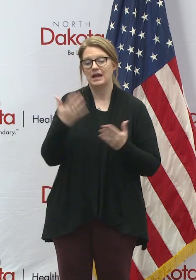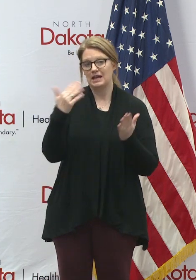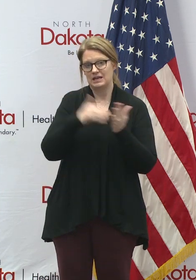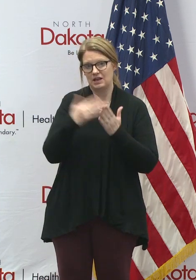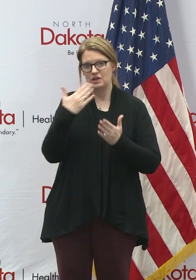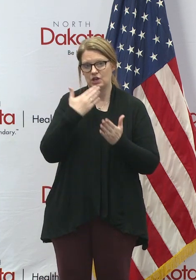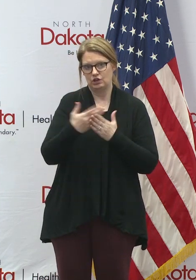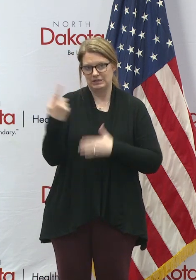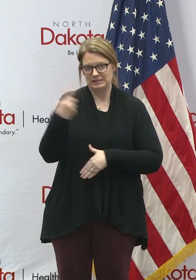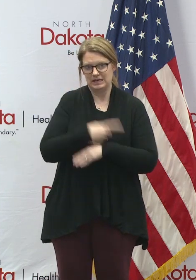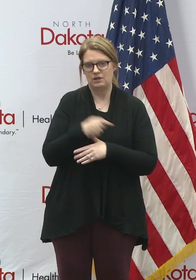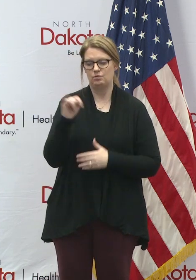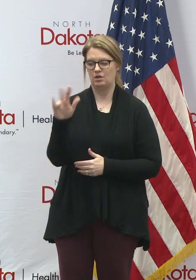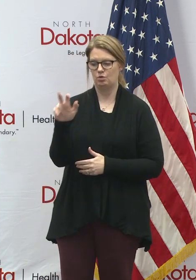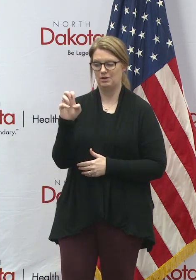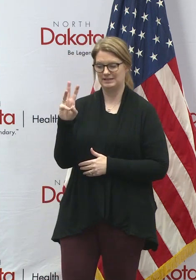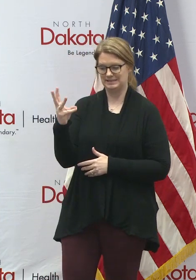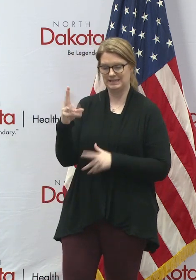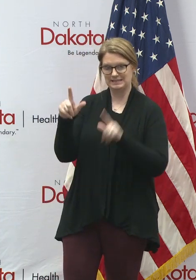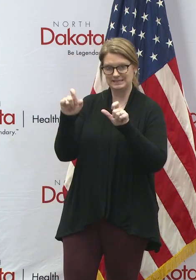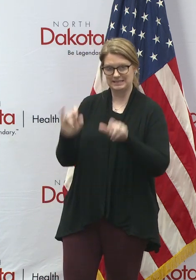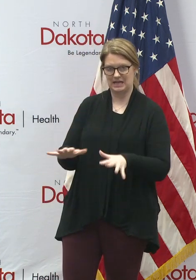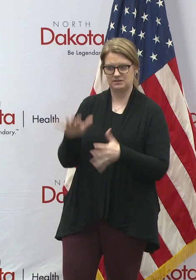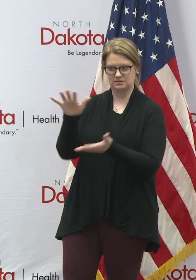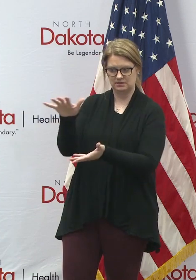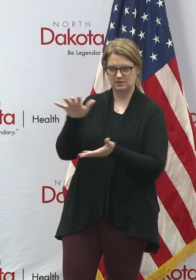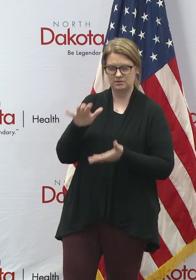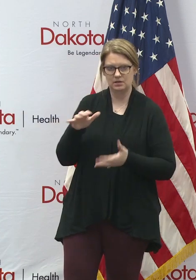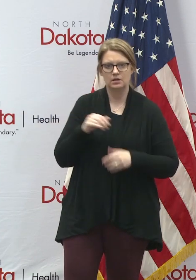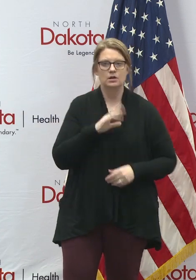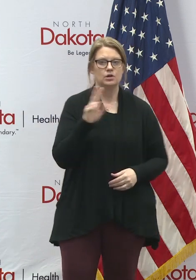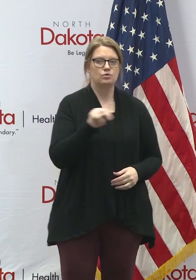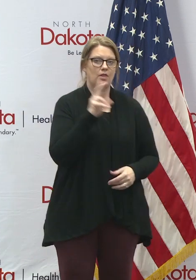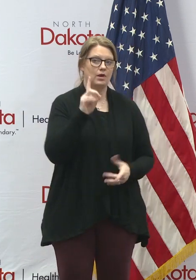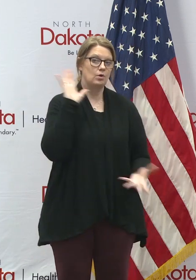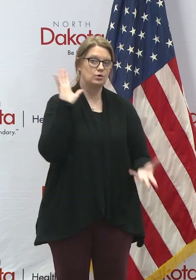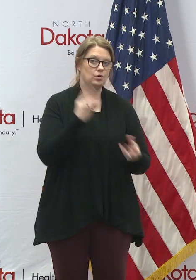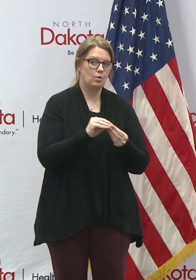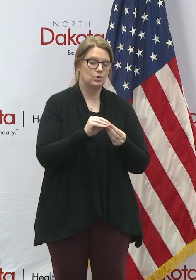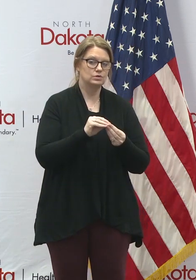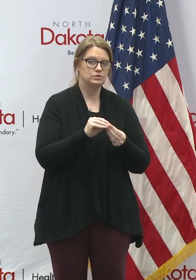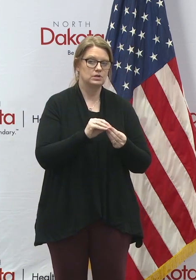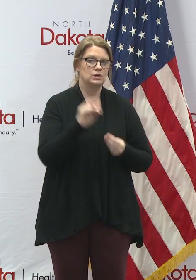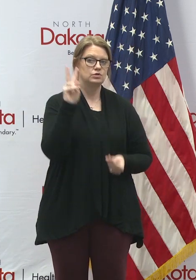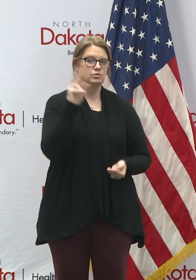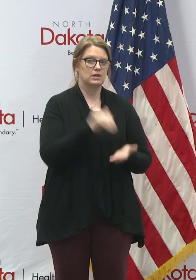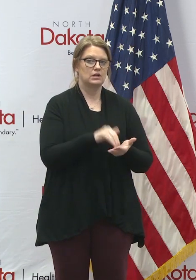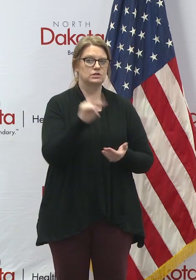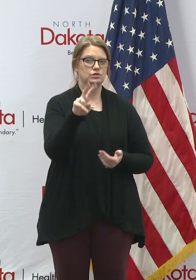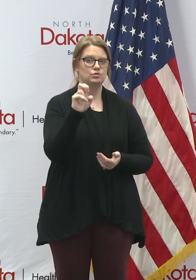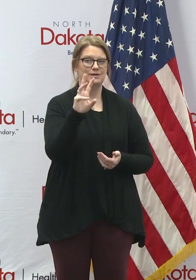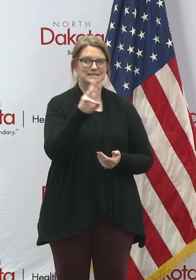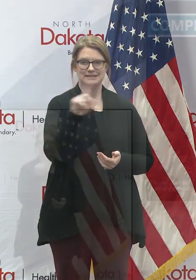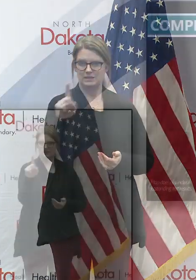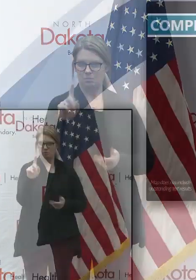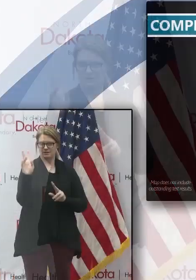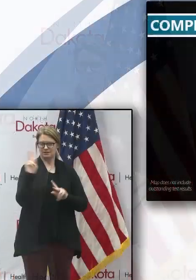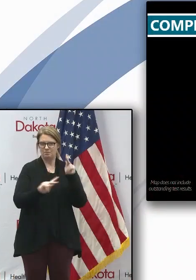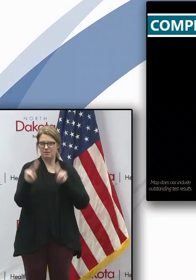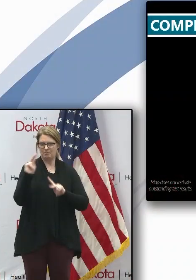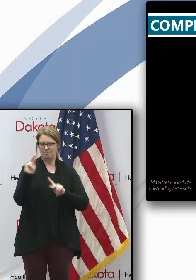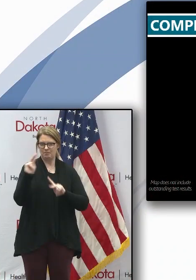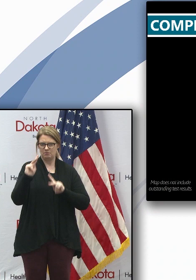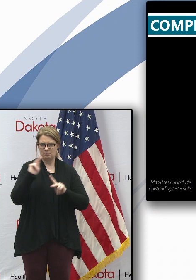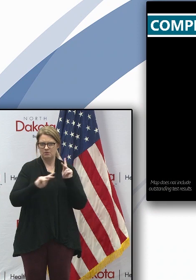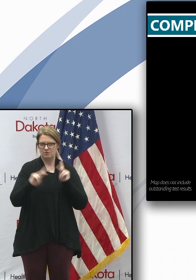with 306 tests coming in. That brings the North Dakota totals up to 2,261 people that have